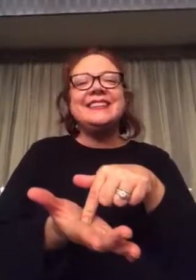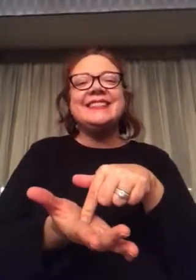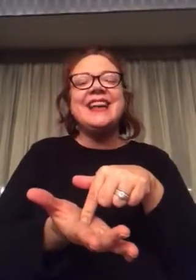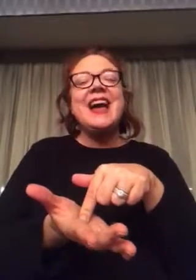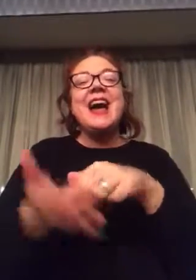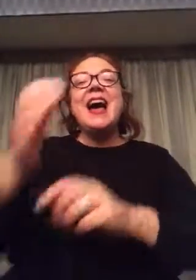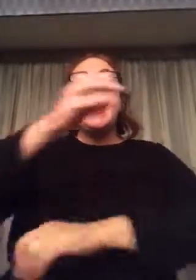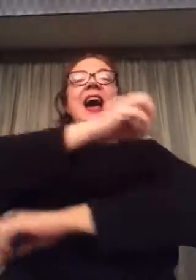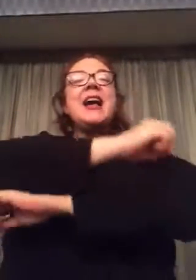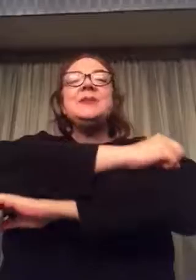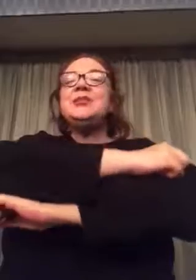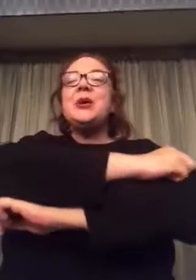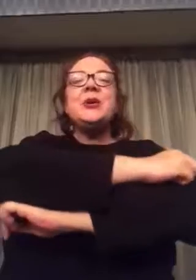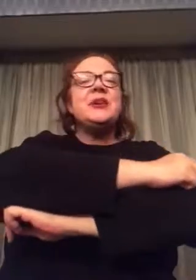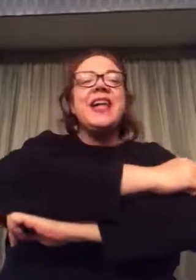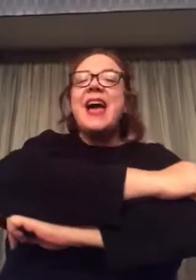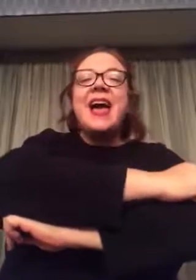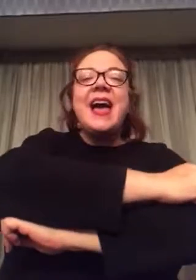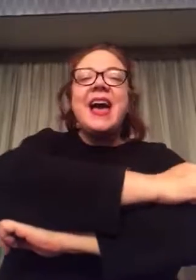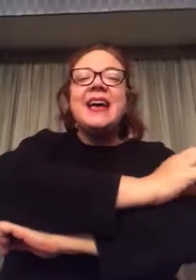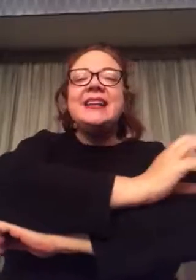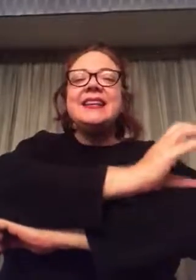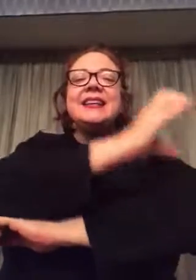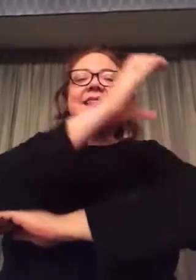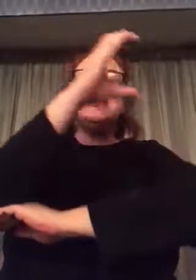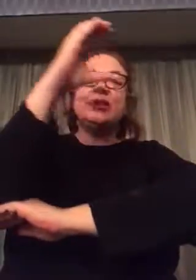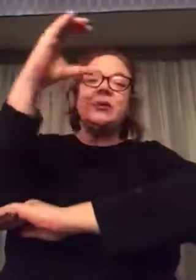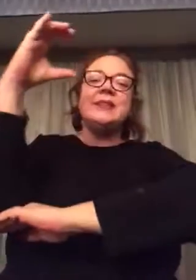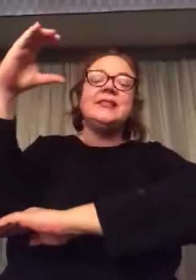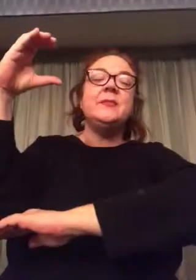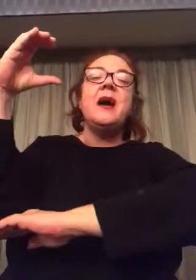I'm so glad it's Christmas